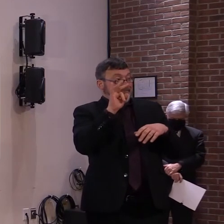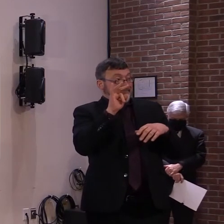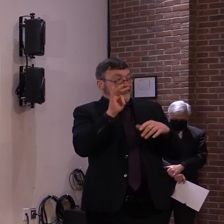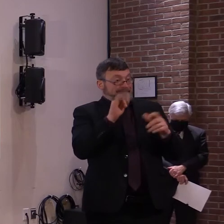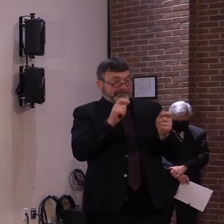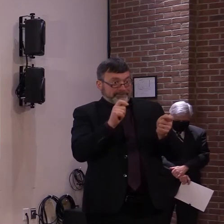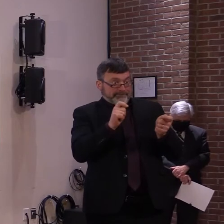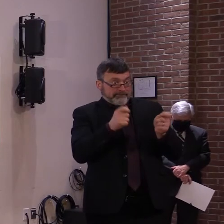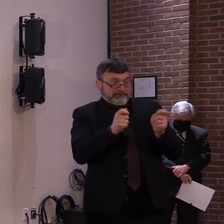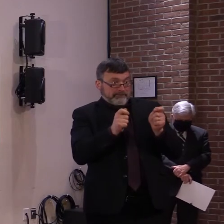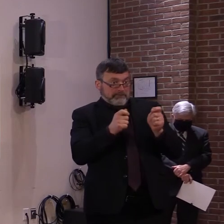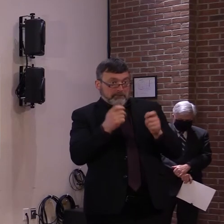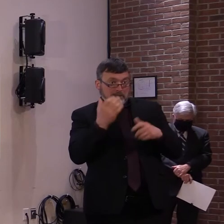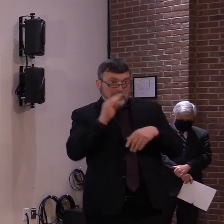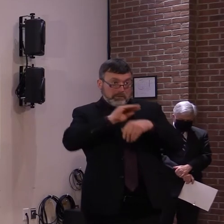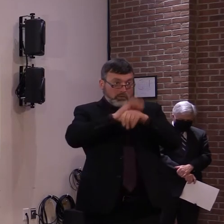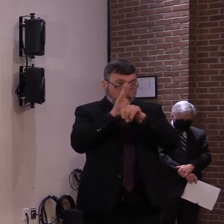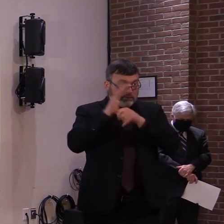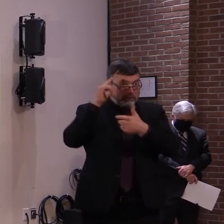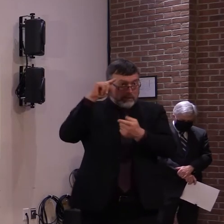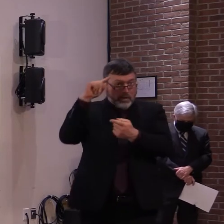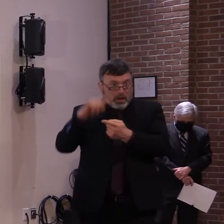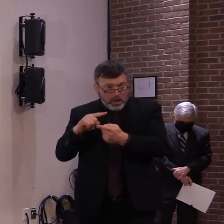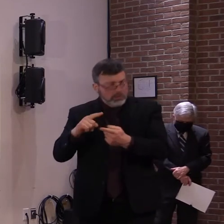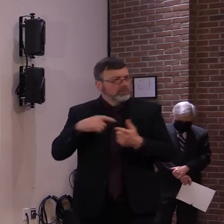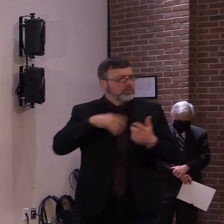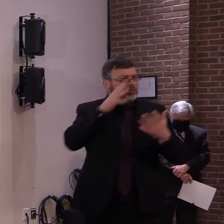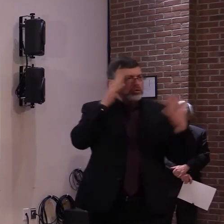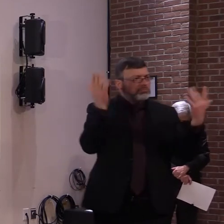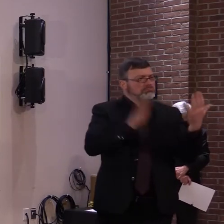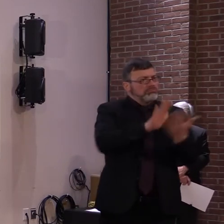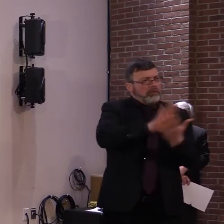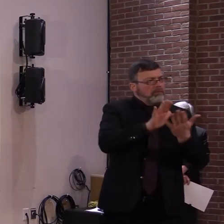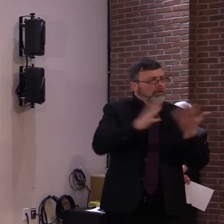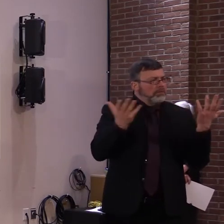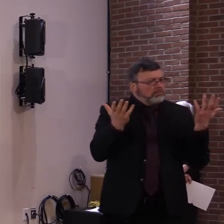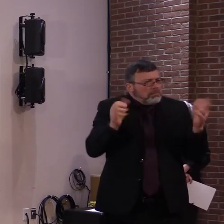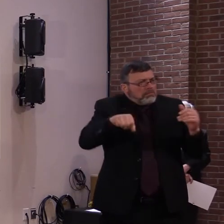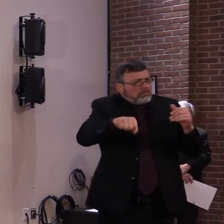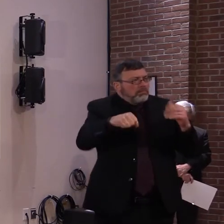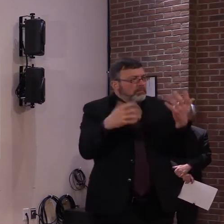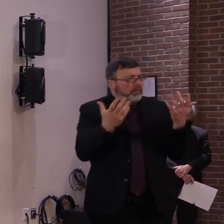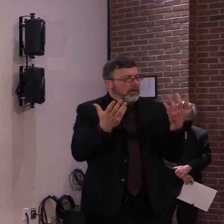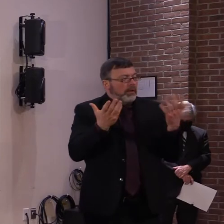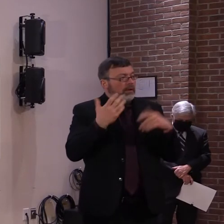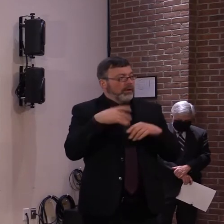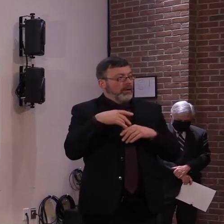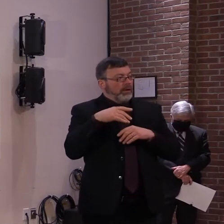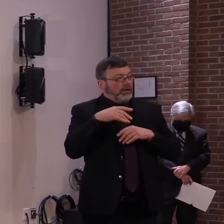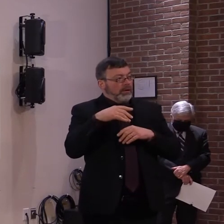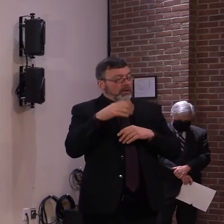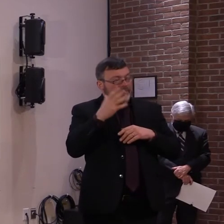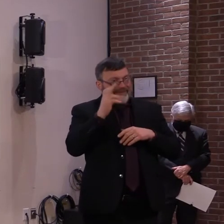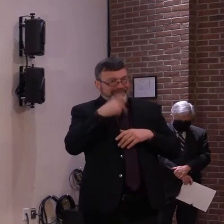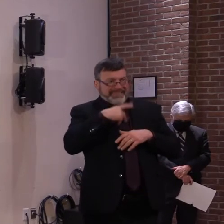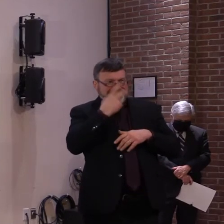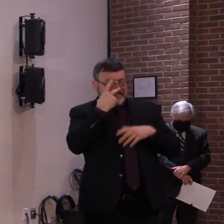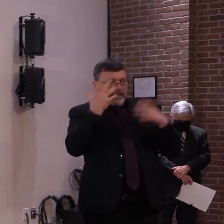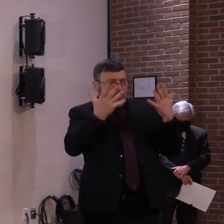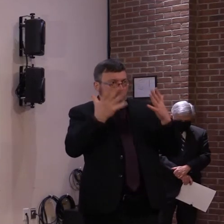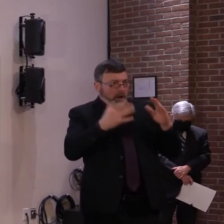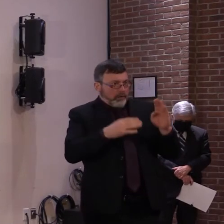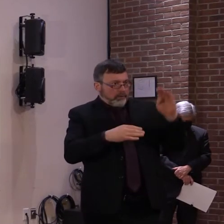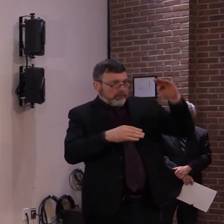conditions to improve, um, feeling more confident about that every day as we see, um, the trend of the data from the holiday period. Um,